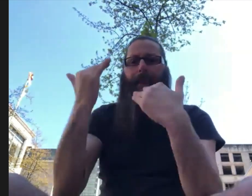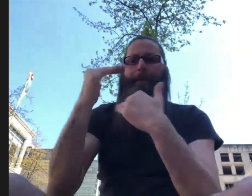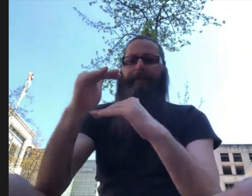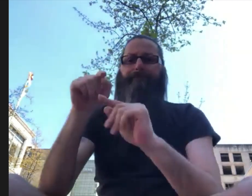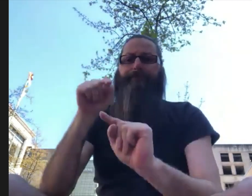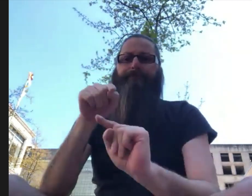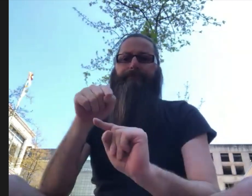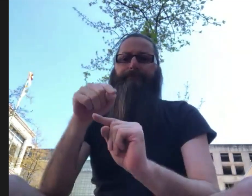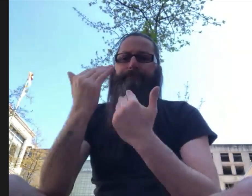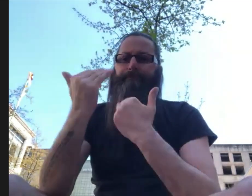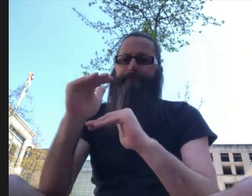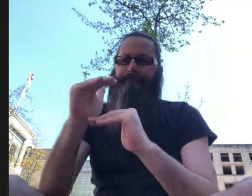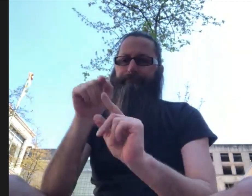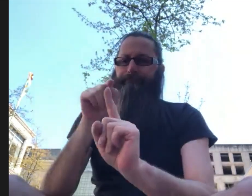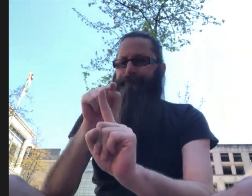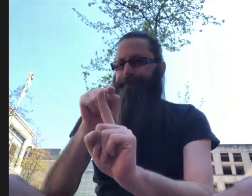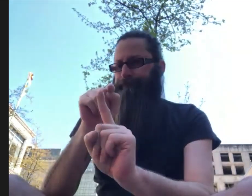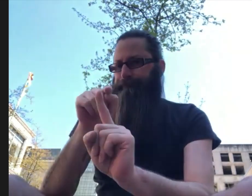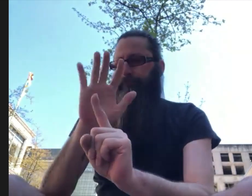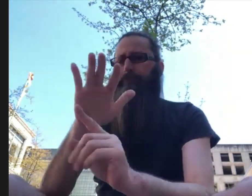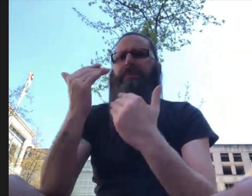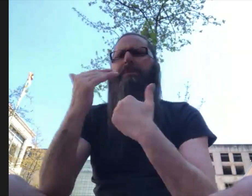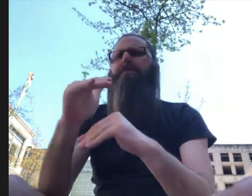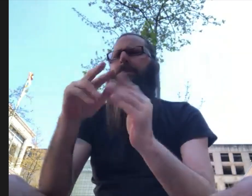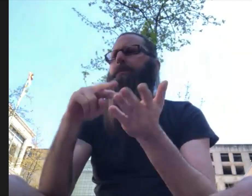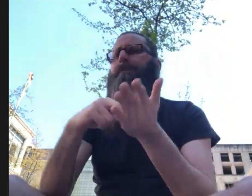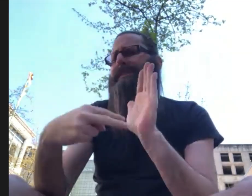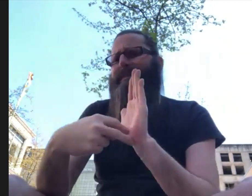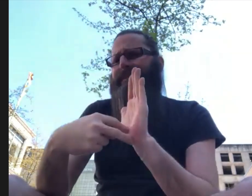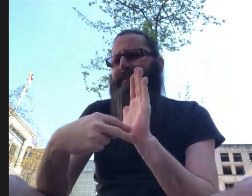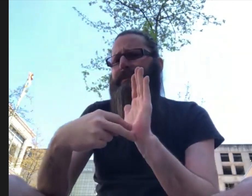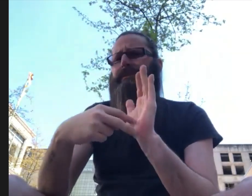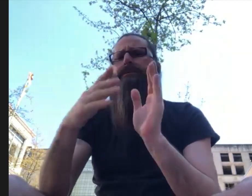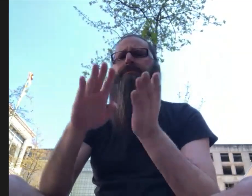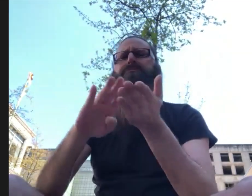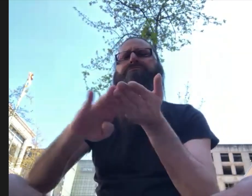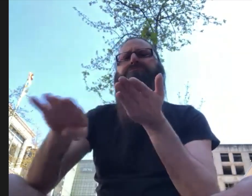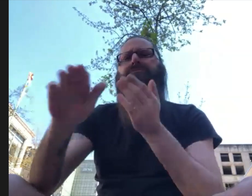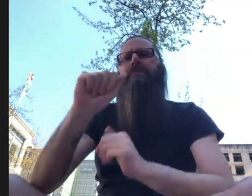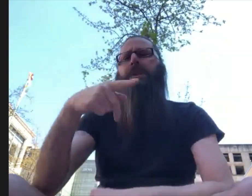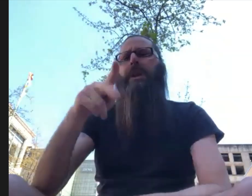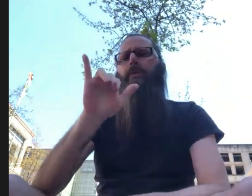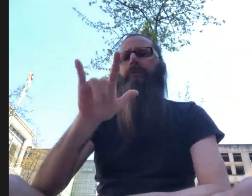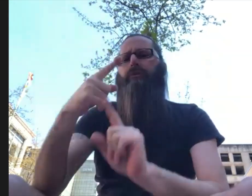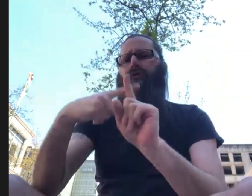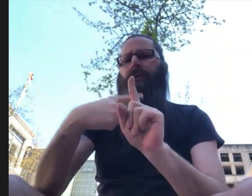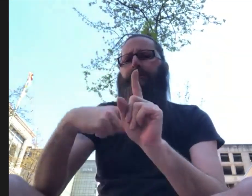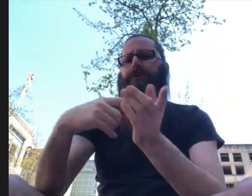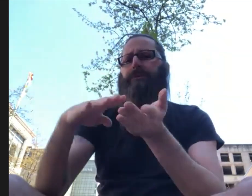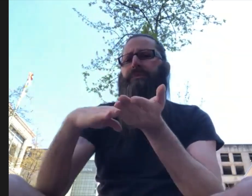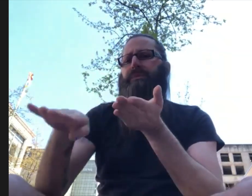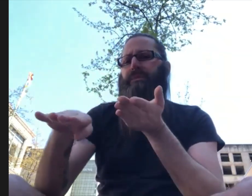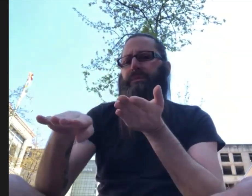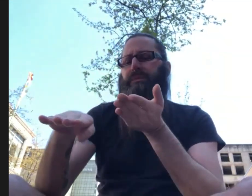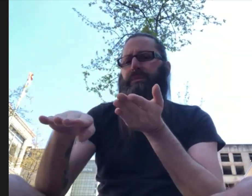that I feel was limited. It was too limited in its scope.